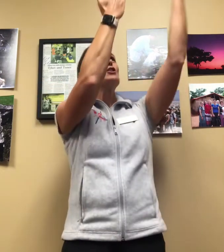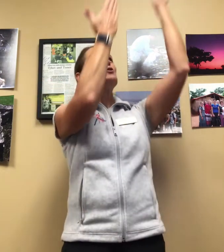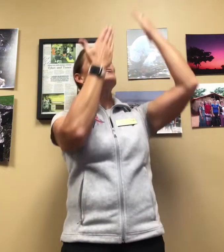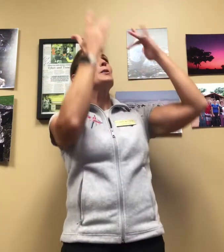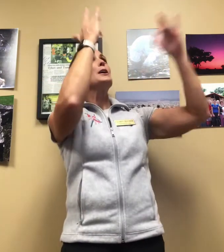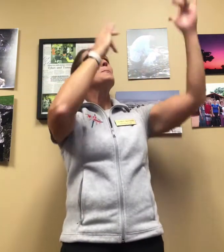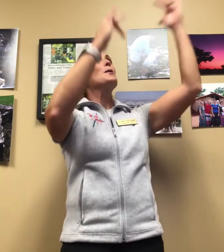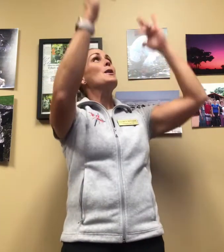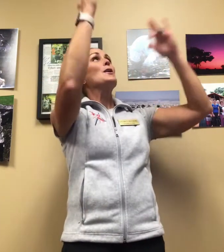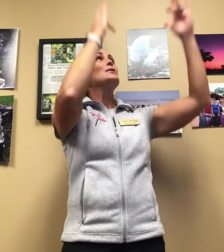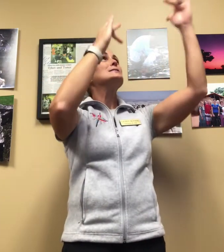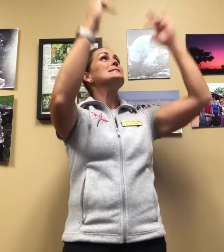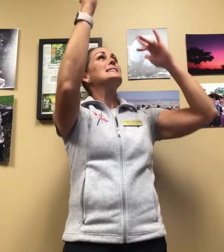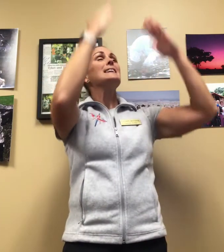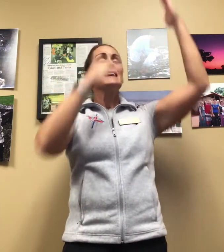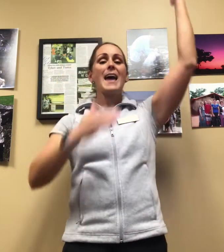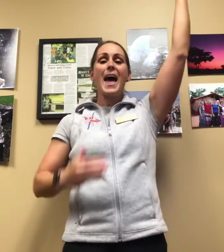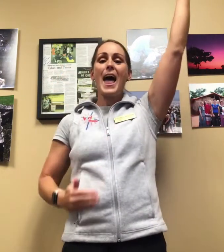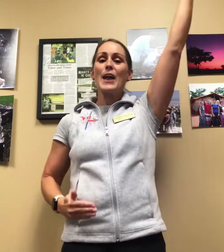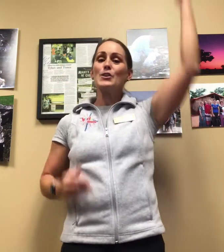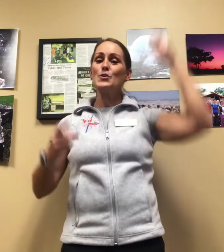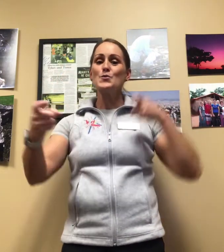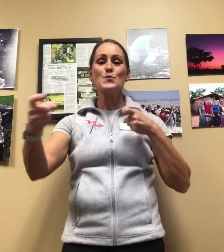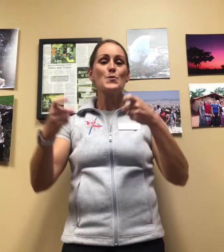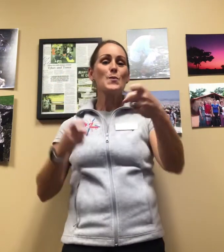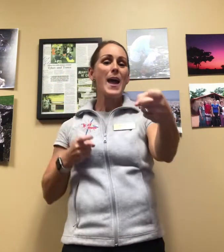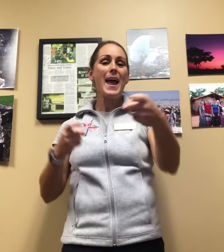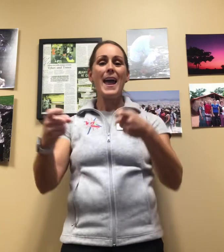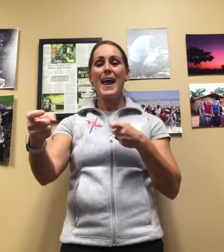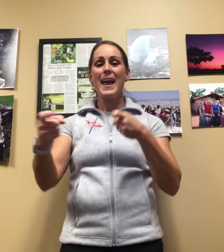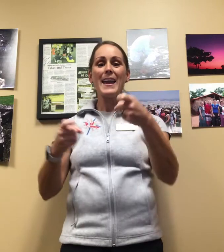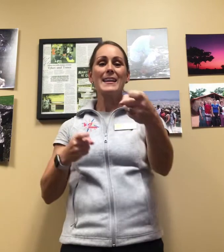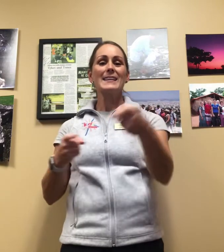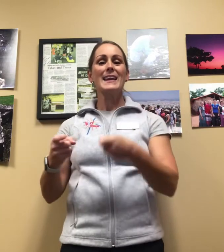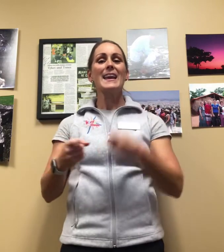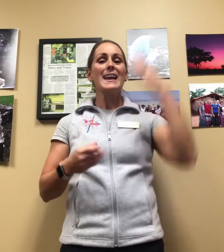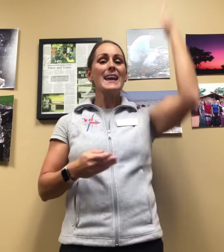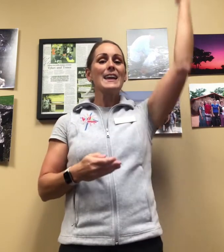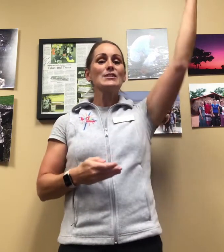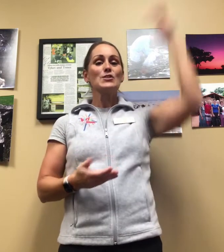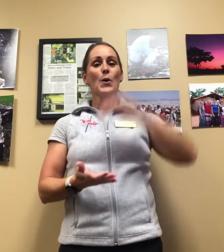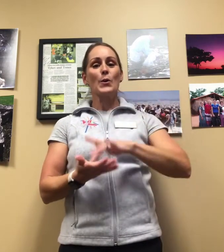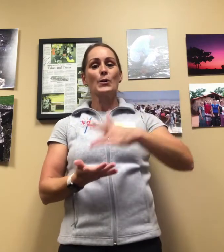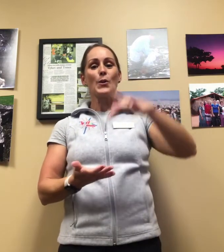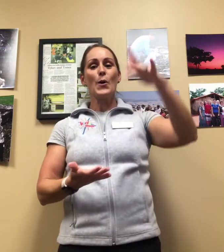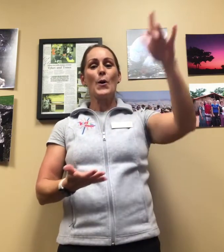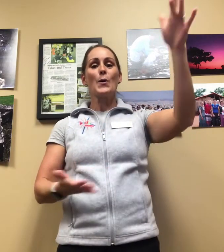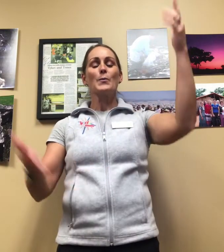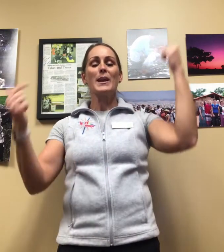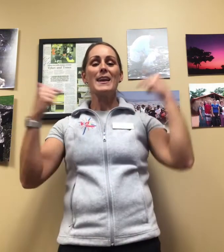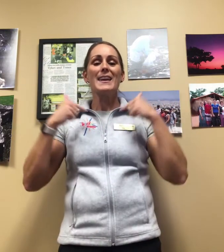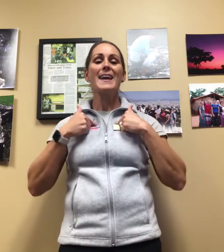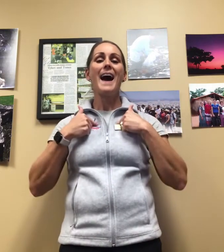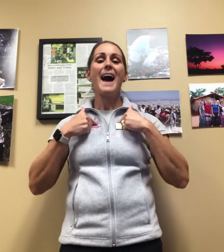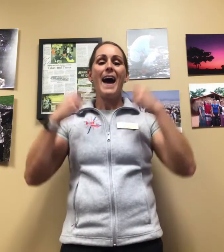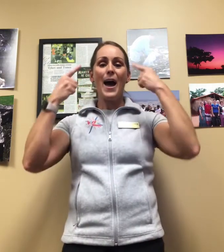every mercy in you reign It's your glory, I